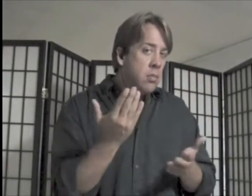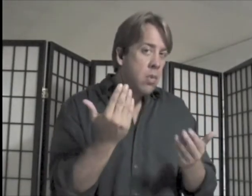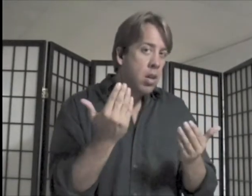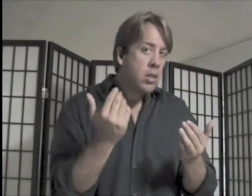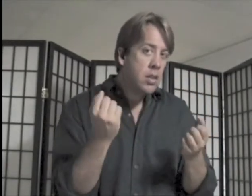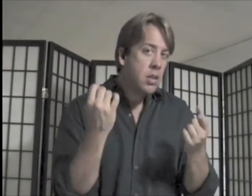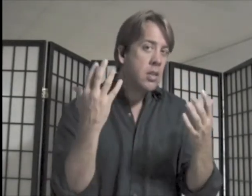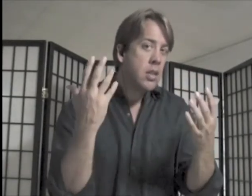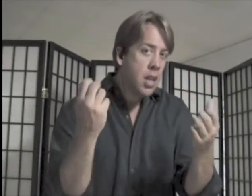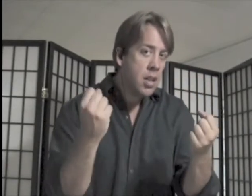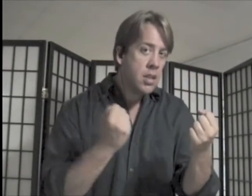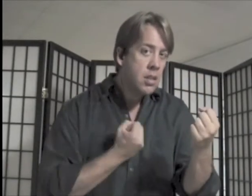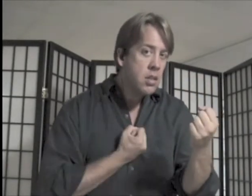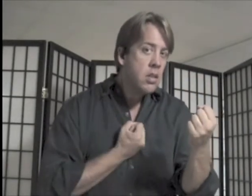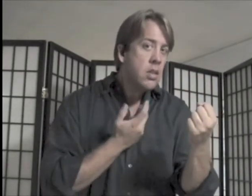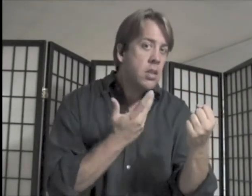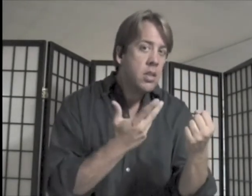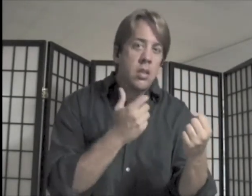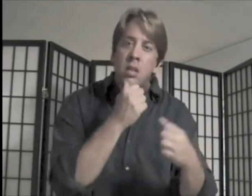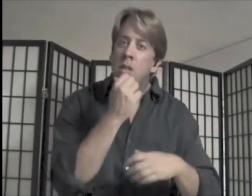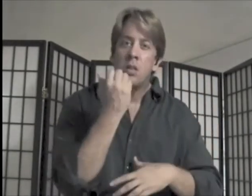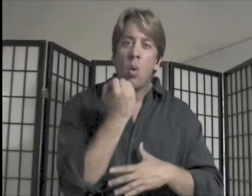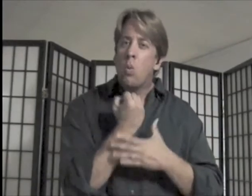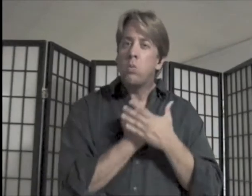I'll find What's